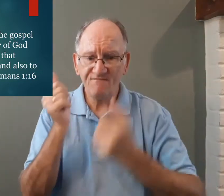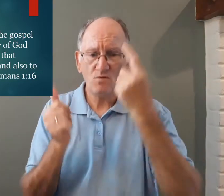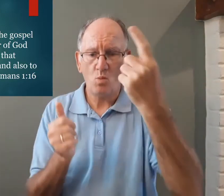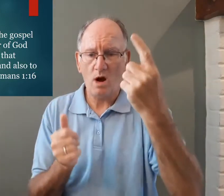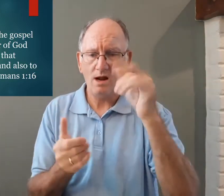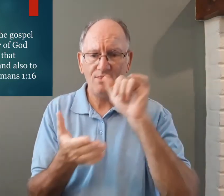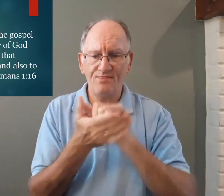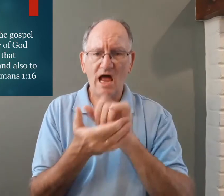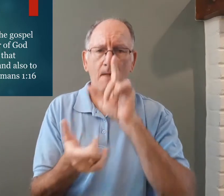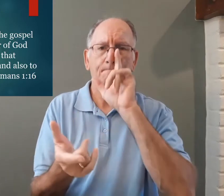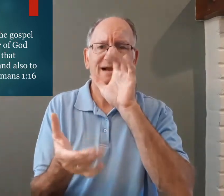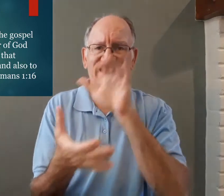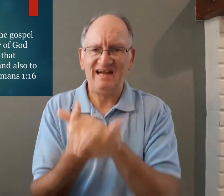to the Jew first